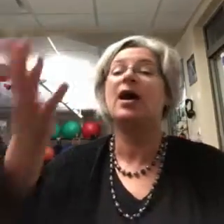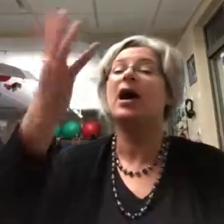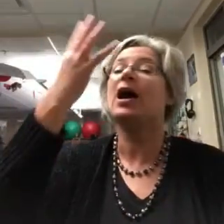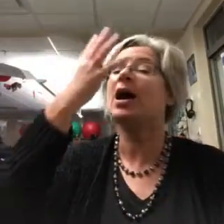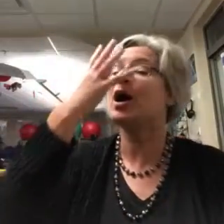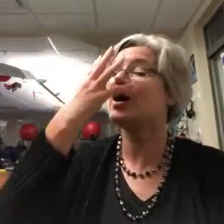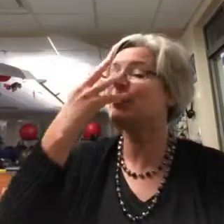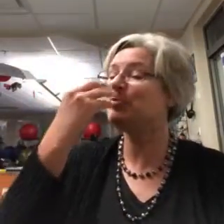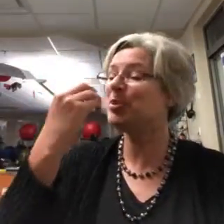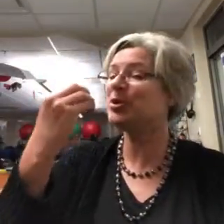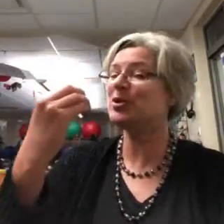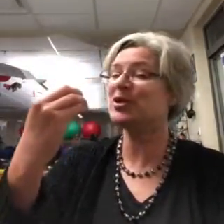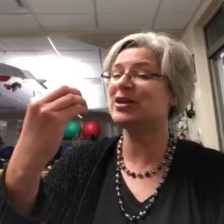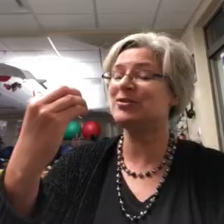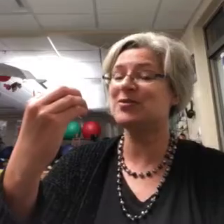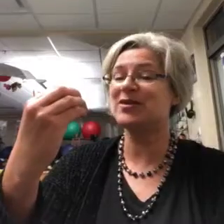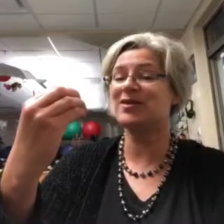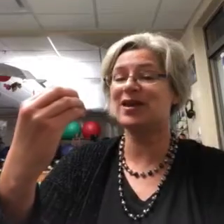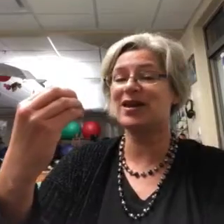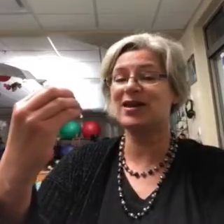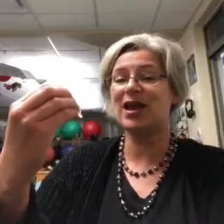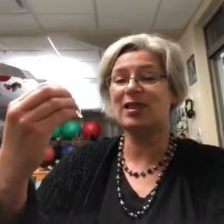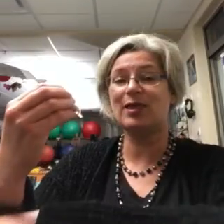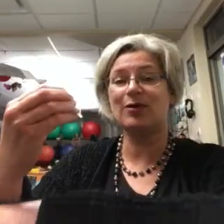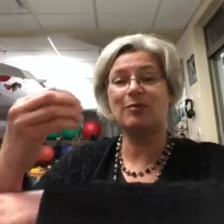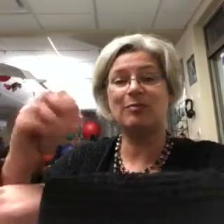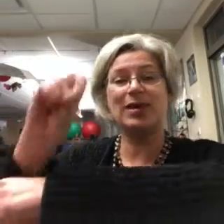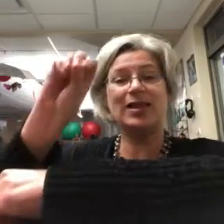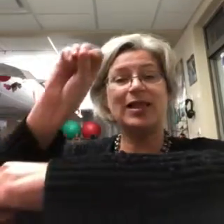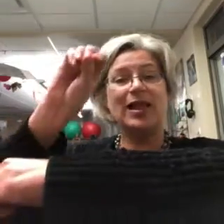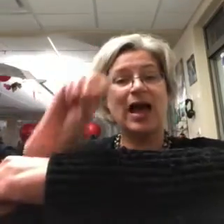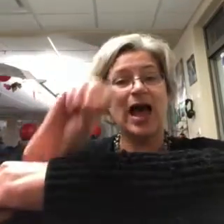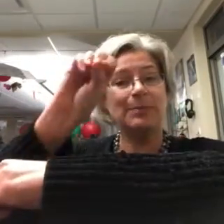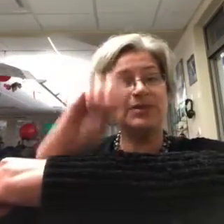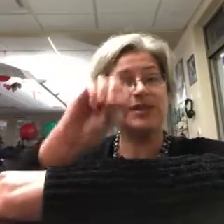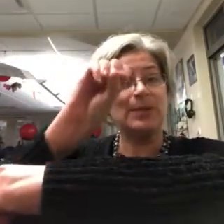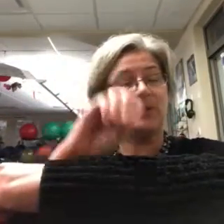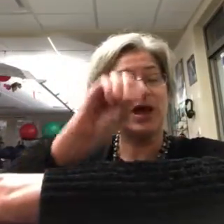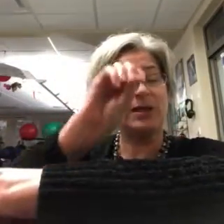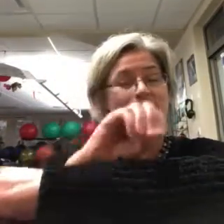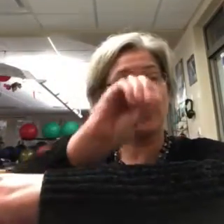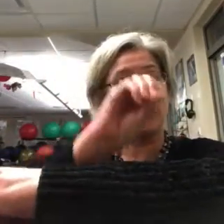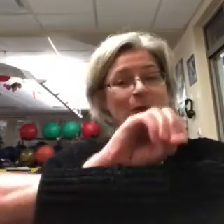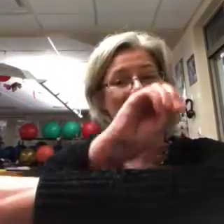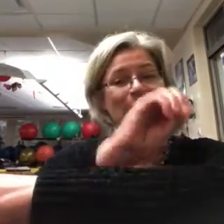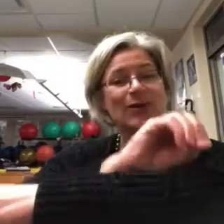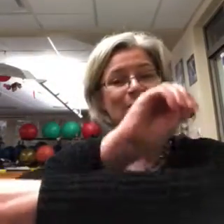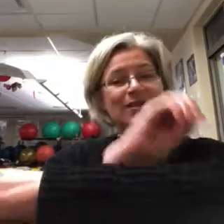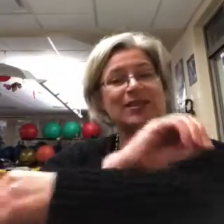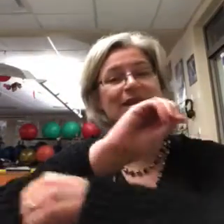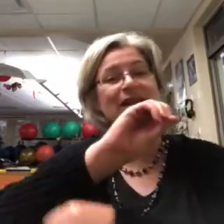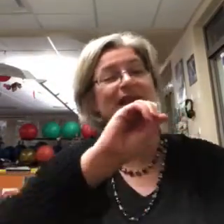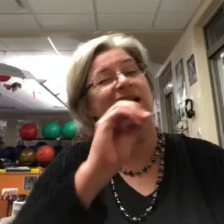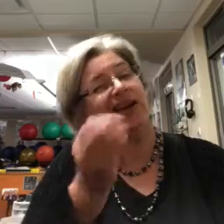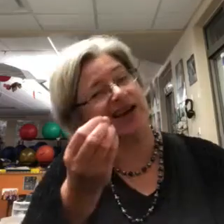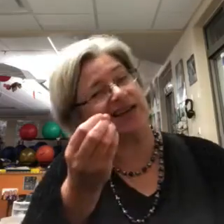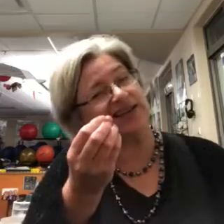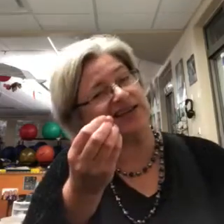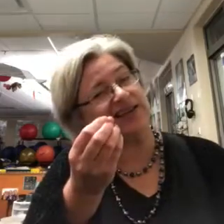a birdie with a yellow bill hopped upon my windowsill, cocked a